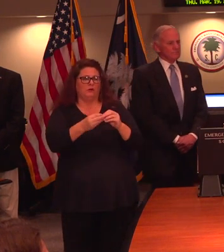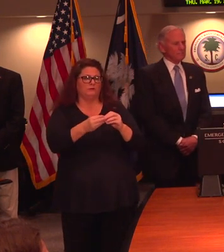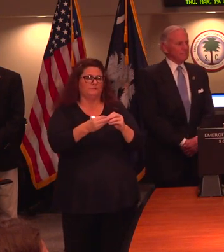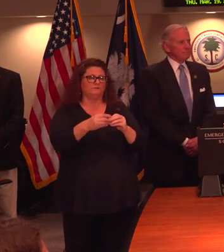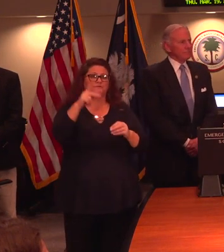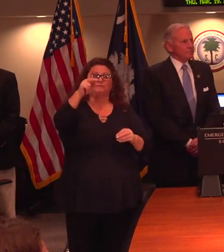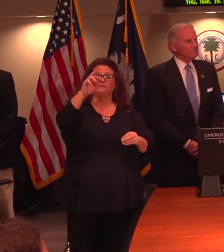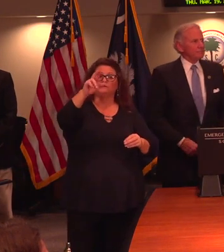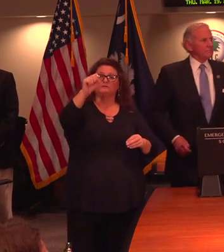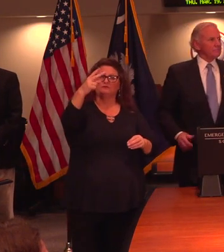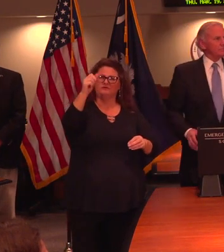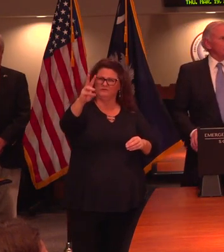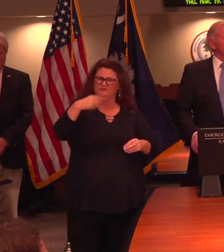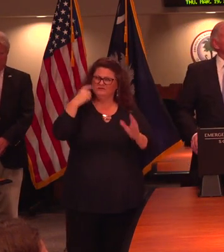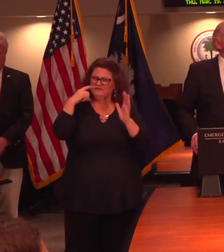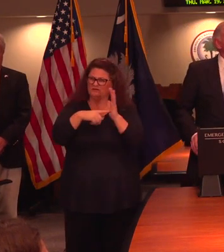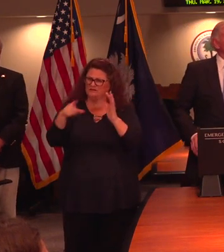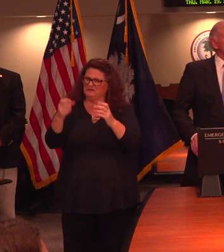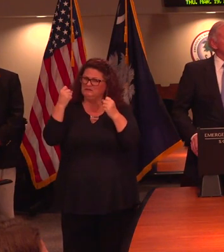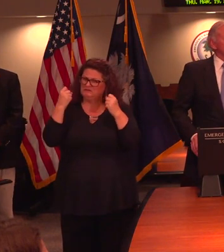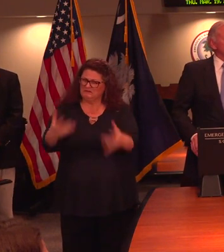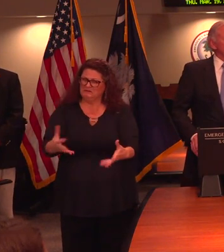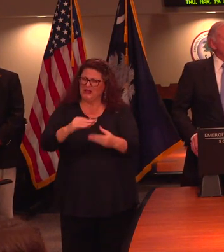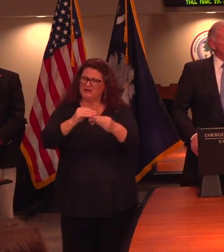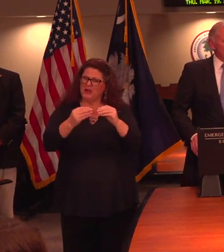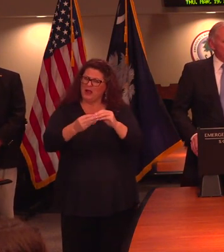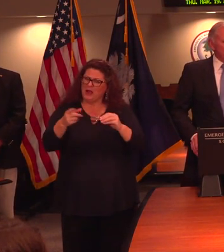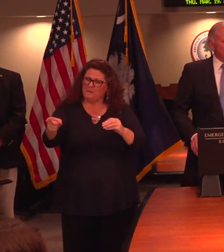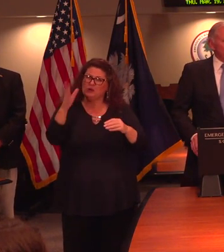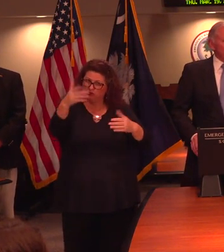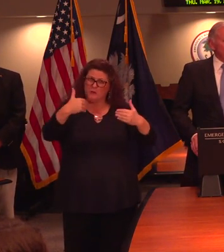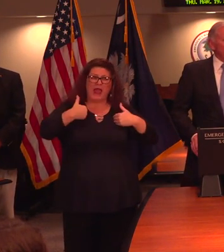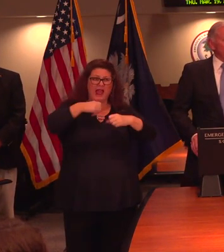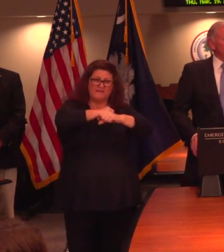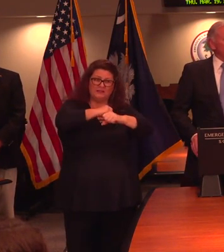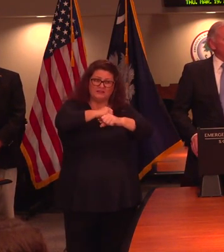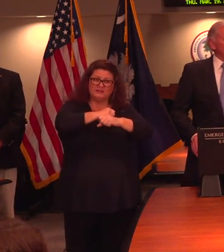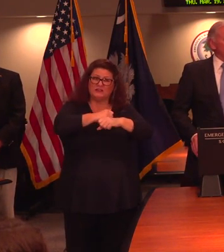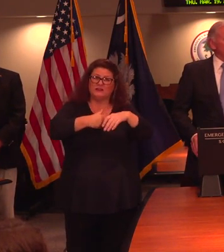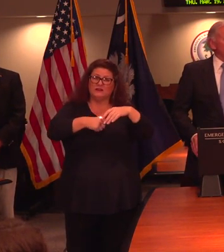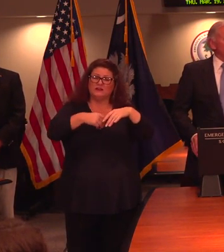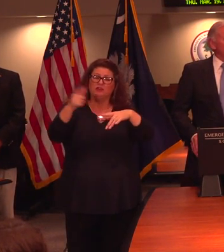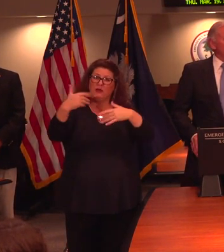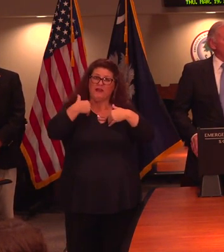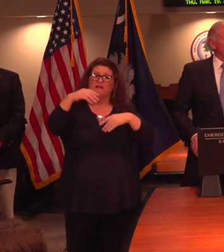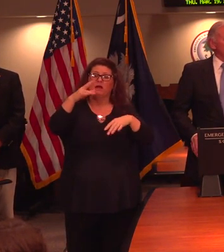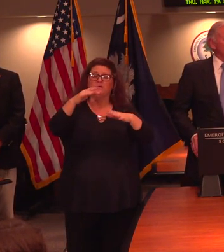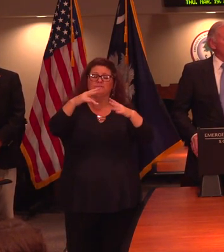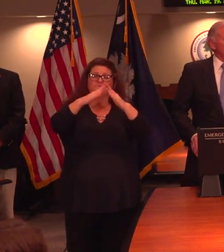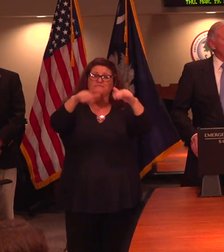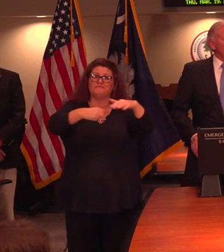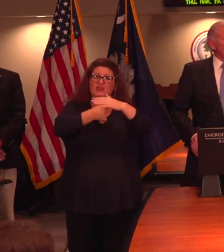recommendations for a shelter in place right now for that county, since we have seen a lot of them there? The recommendations for all citizens are the same at this point.